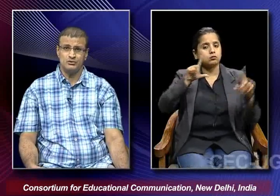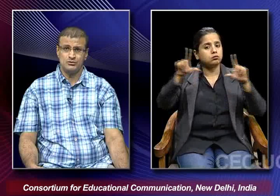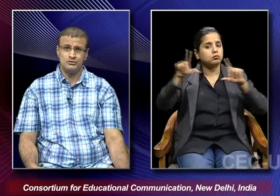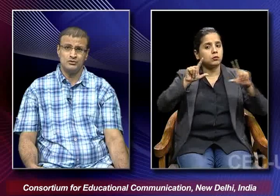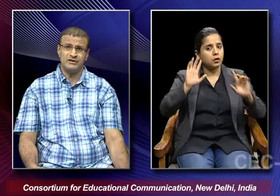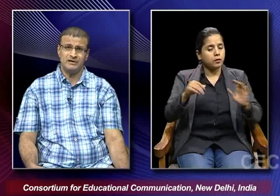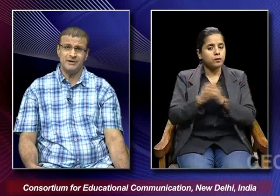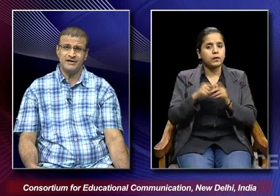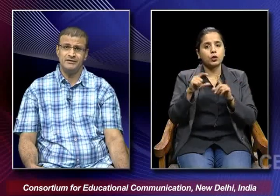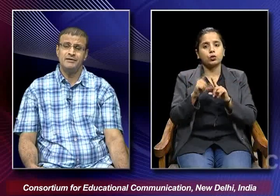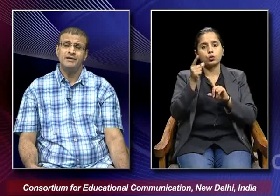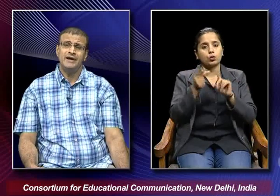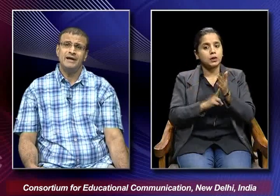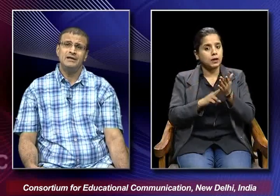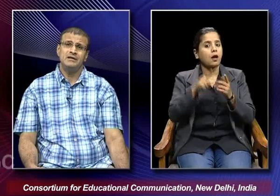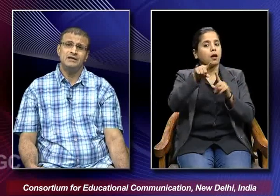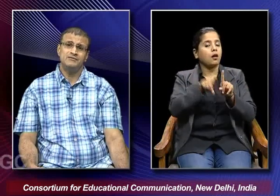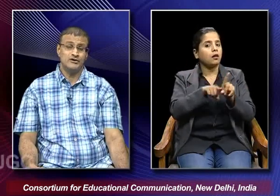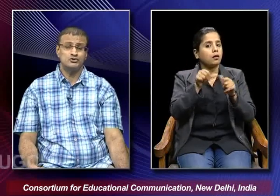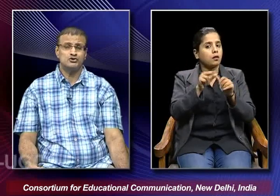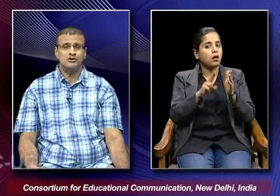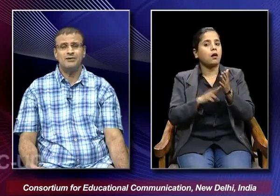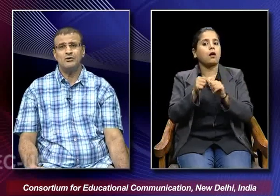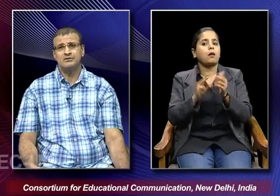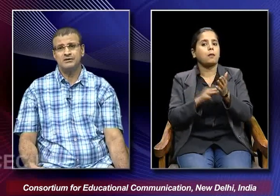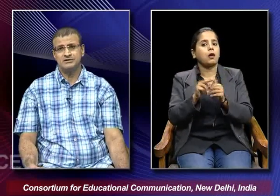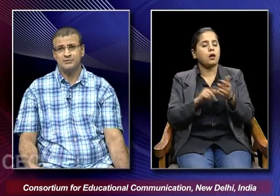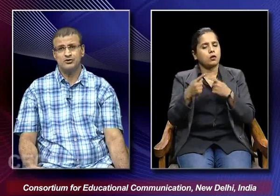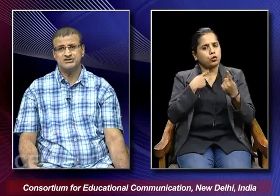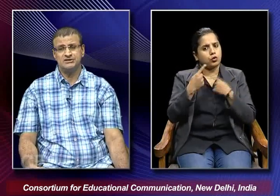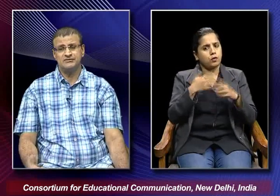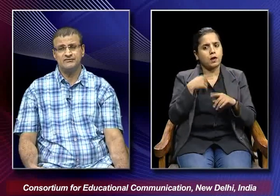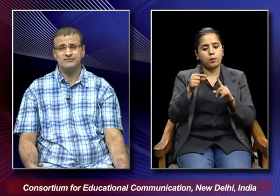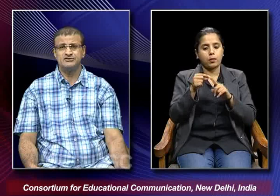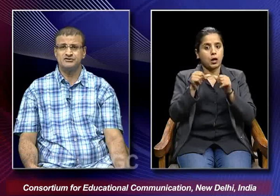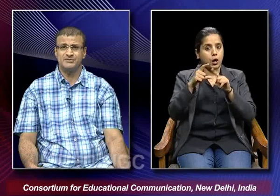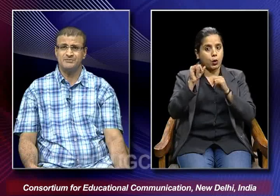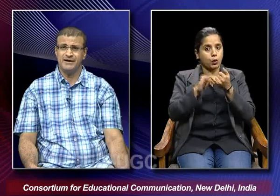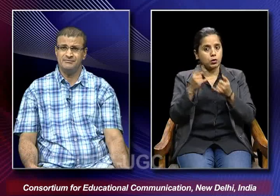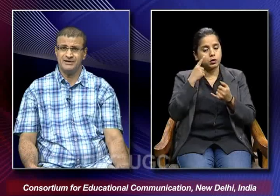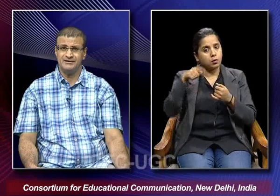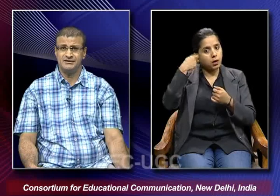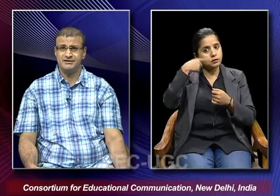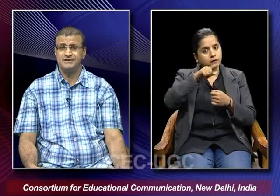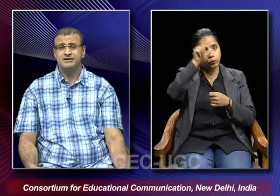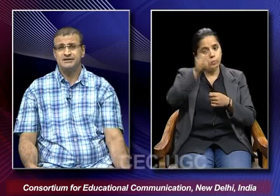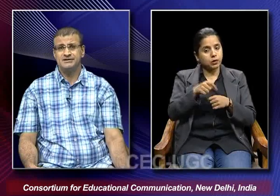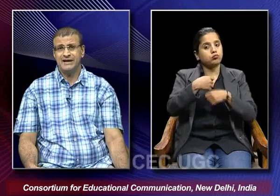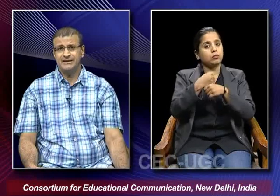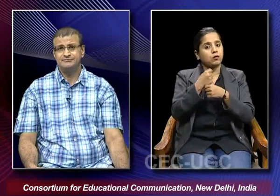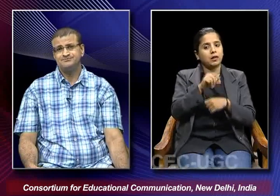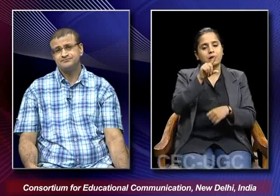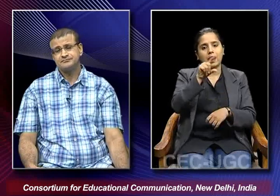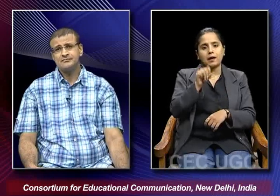dunya na mani and we also talked about the parosi the film which was made by him 1939